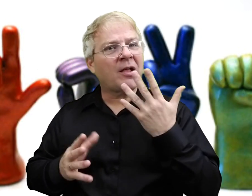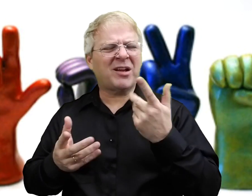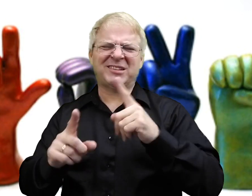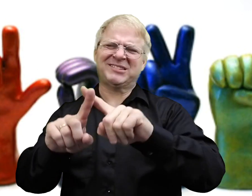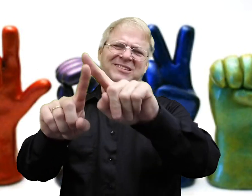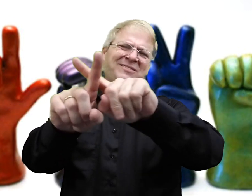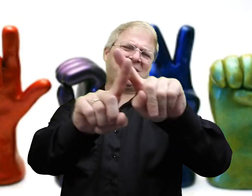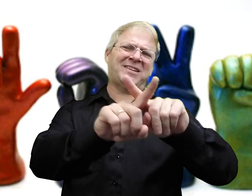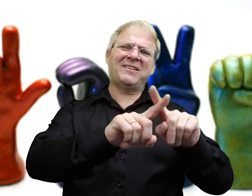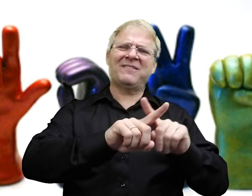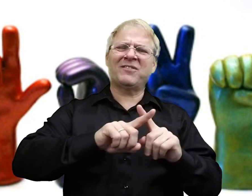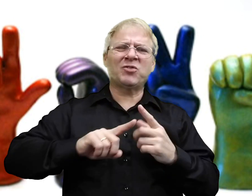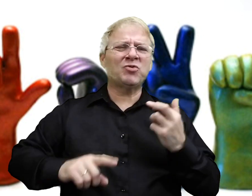variety of reasons.